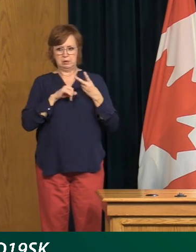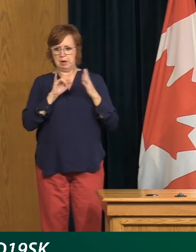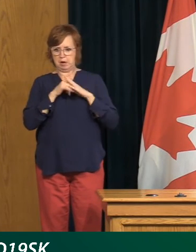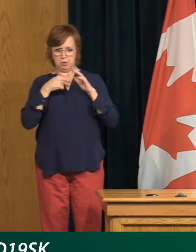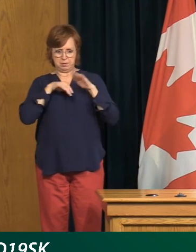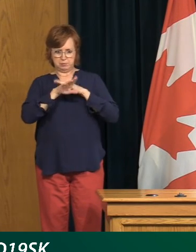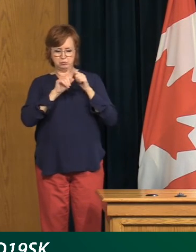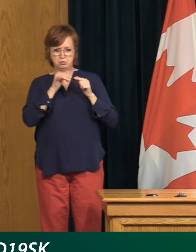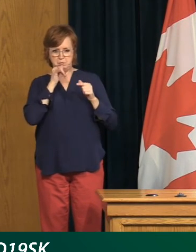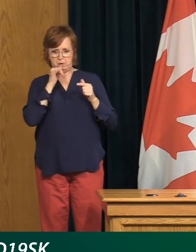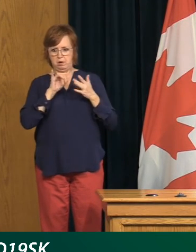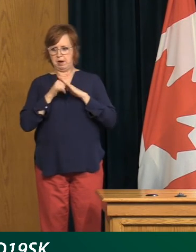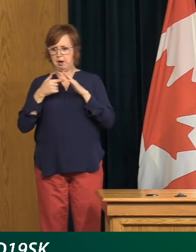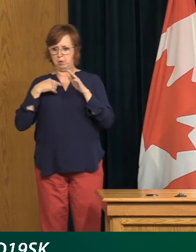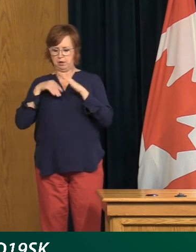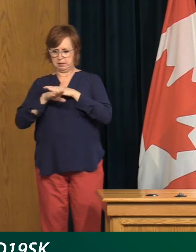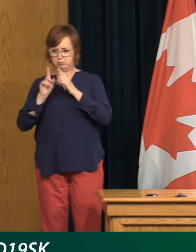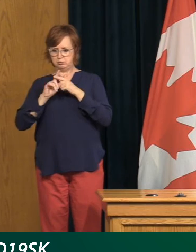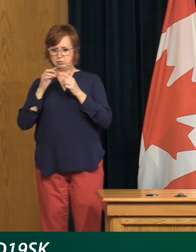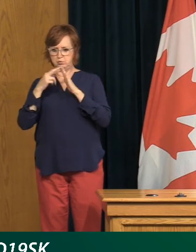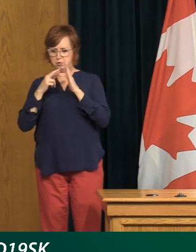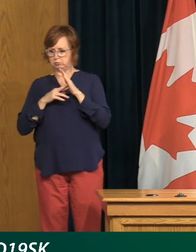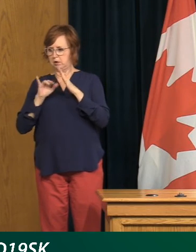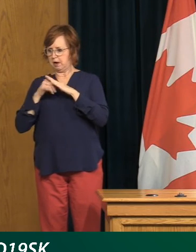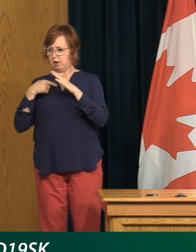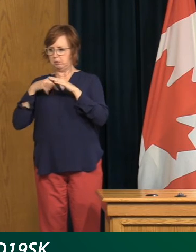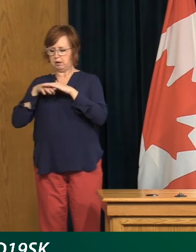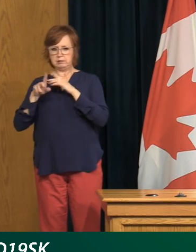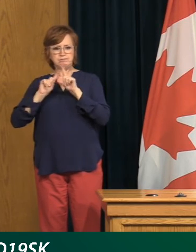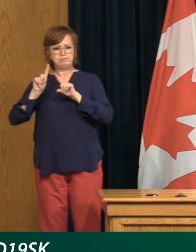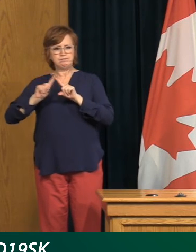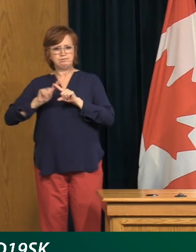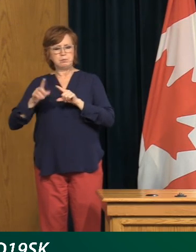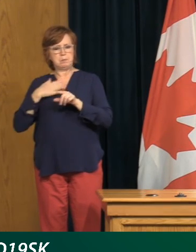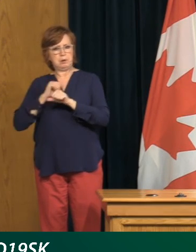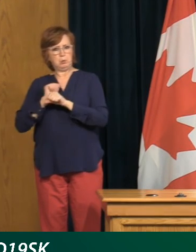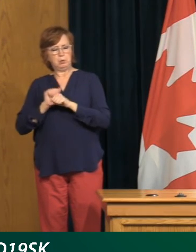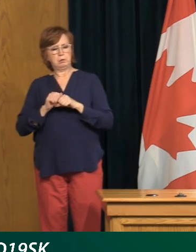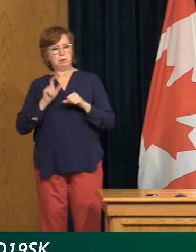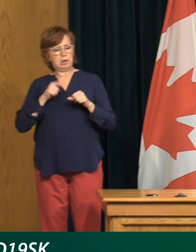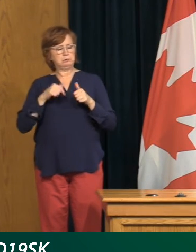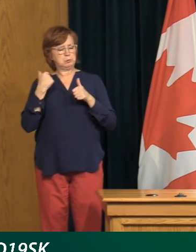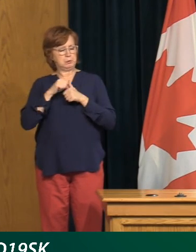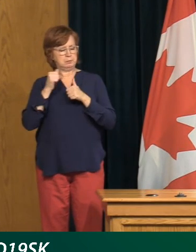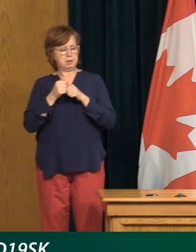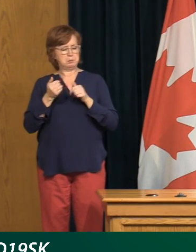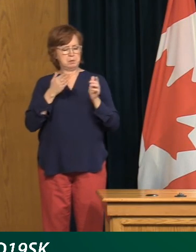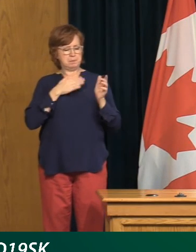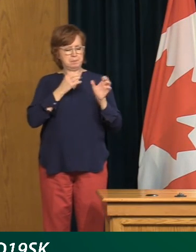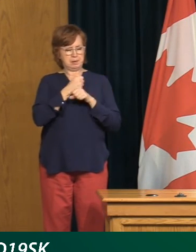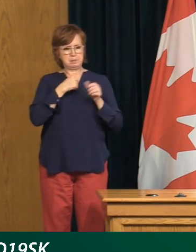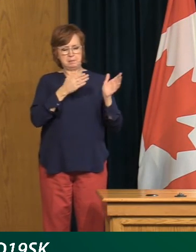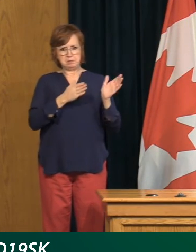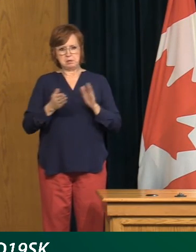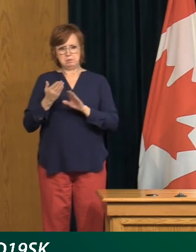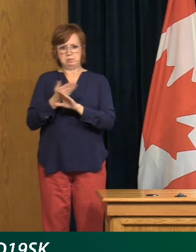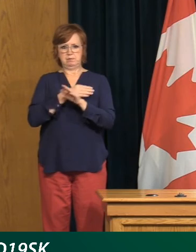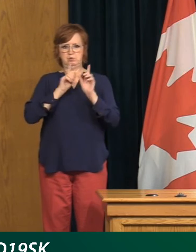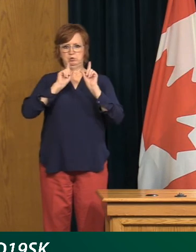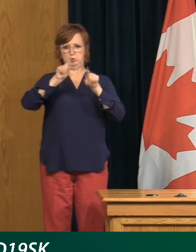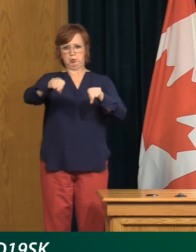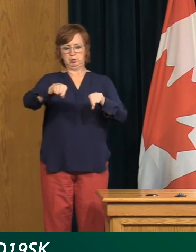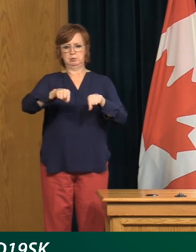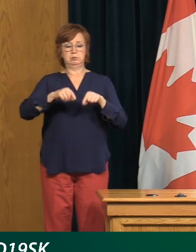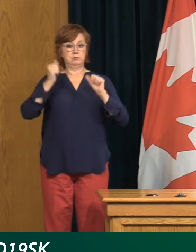any transmission to each other? And I think that's what all of us need to look at all over Saskatchewan, and